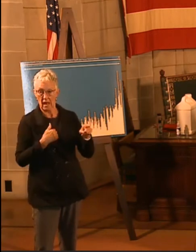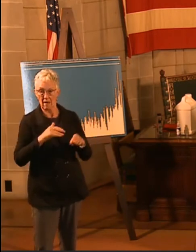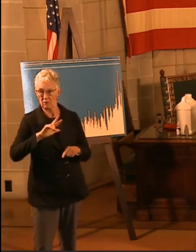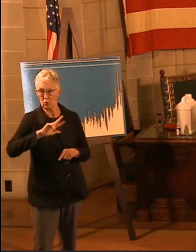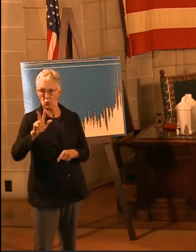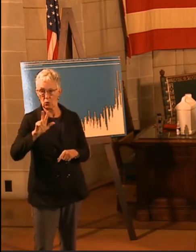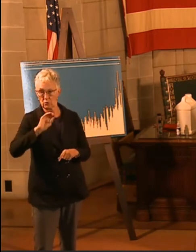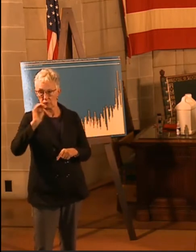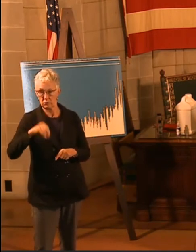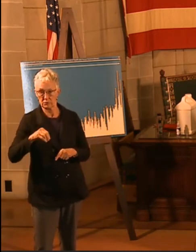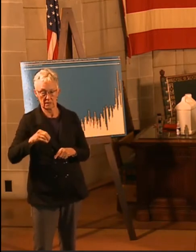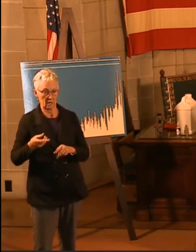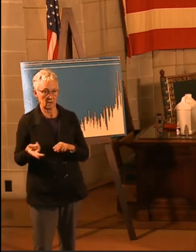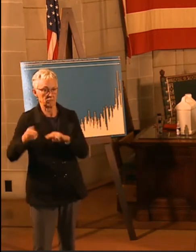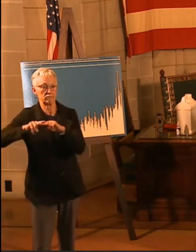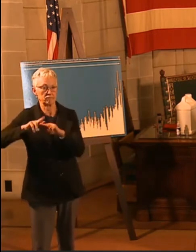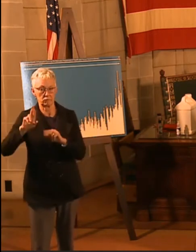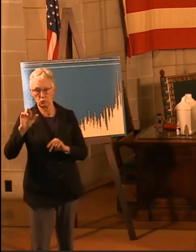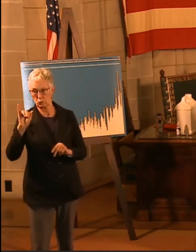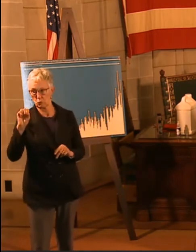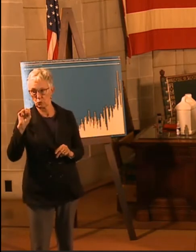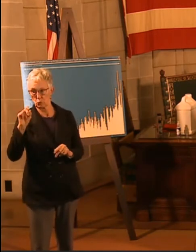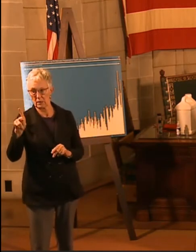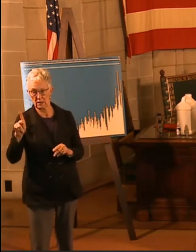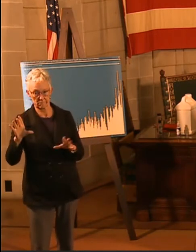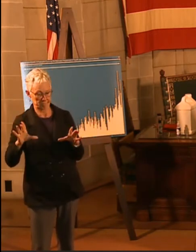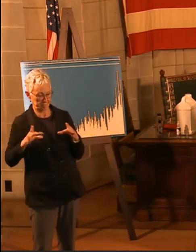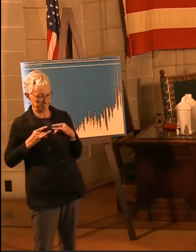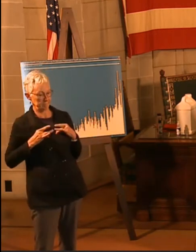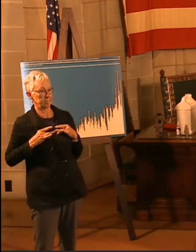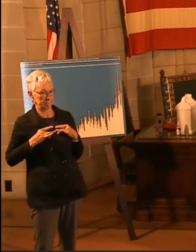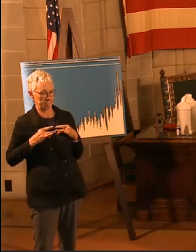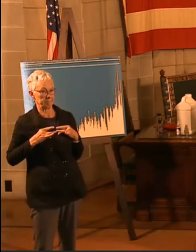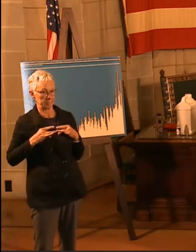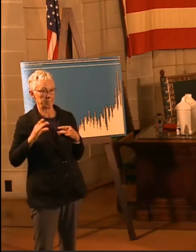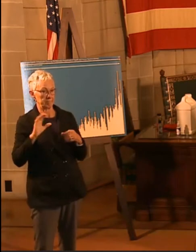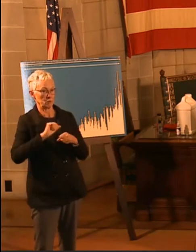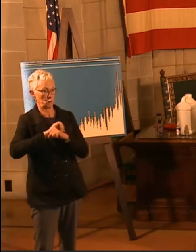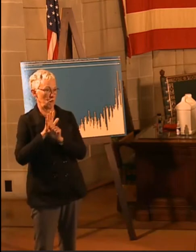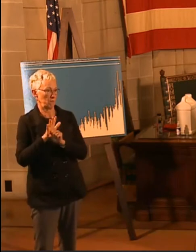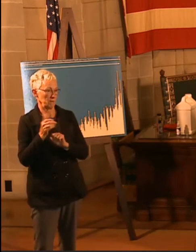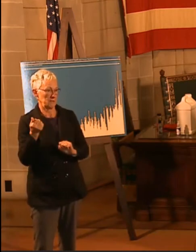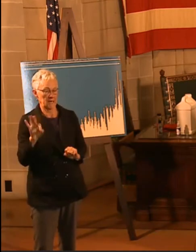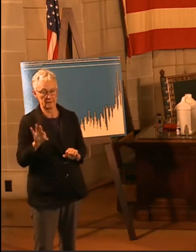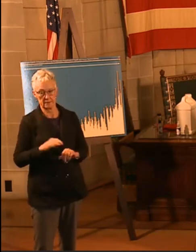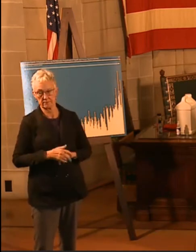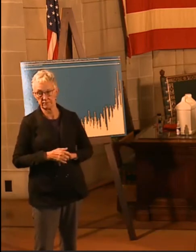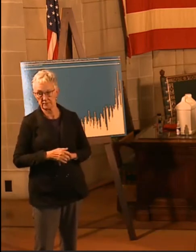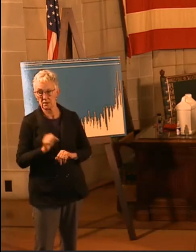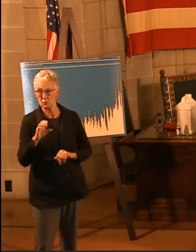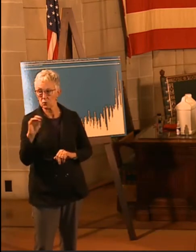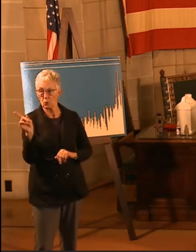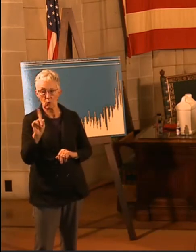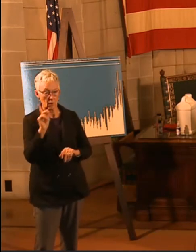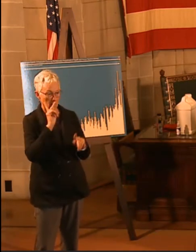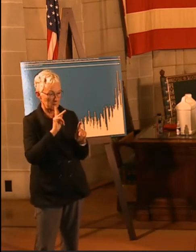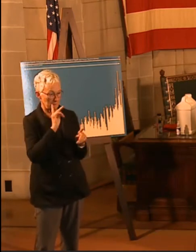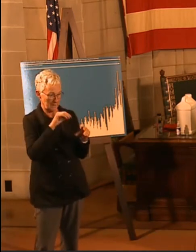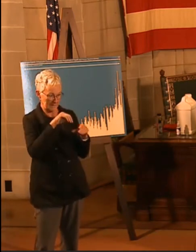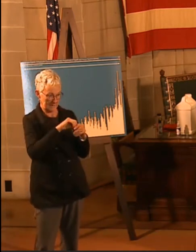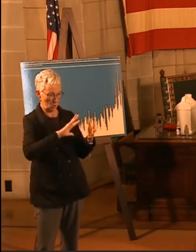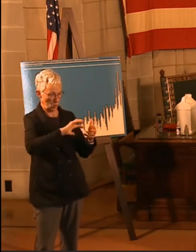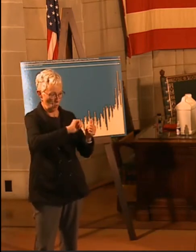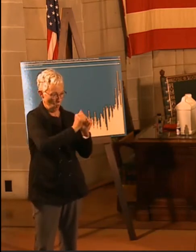gatherings. So, all of those situations where we have people in crowded conditions, in close contact,